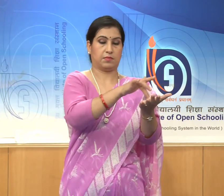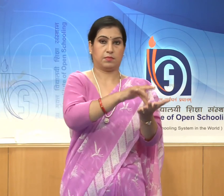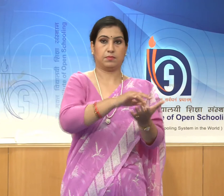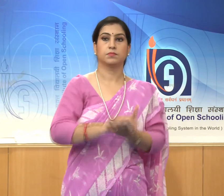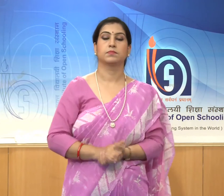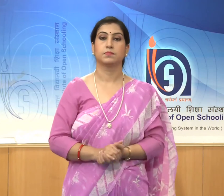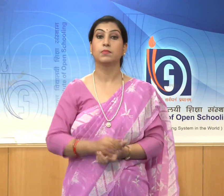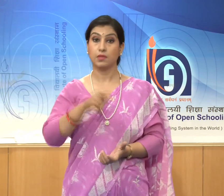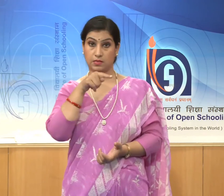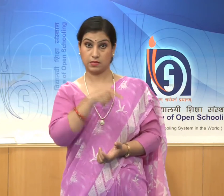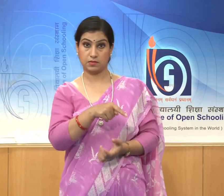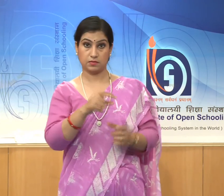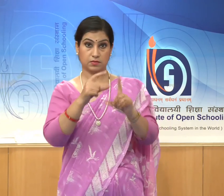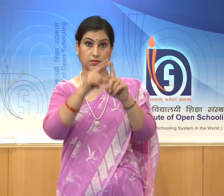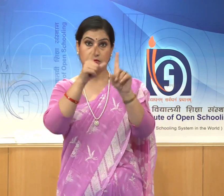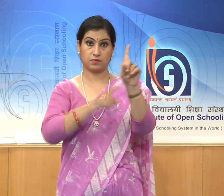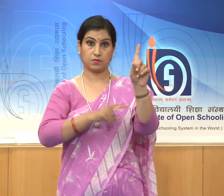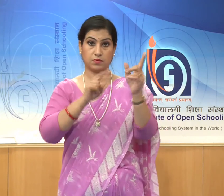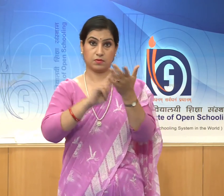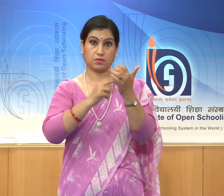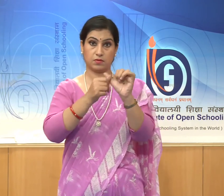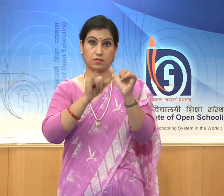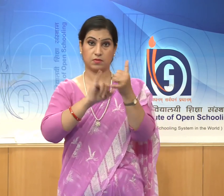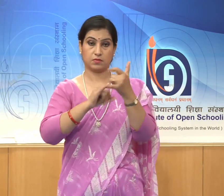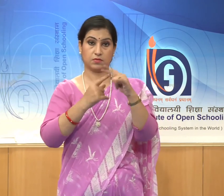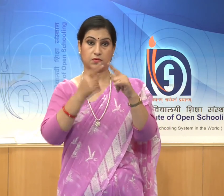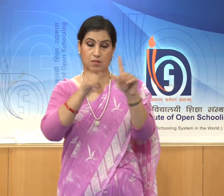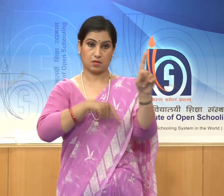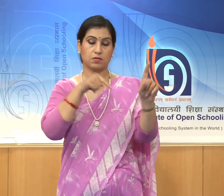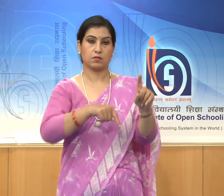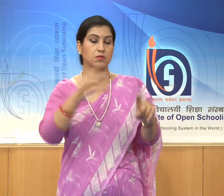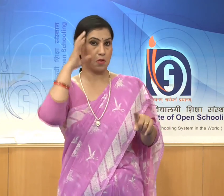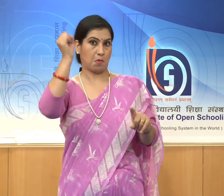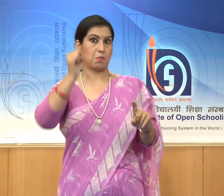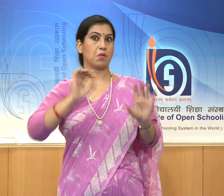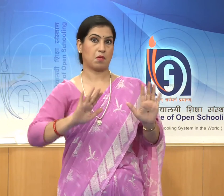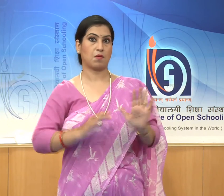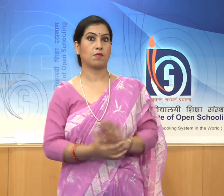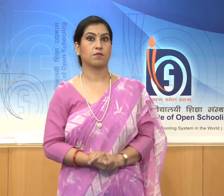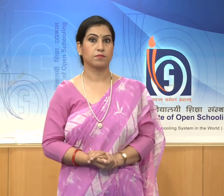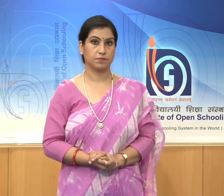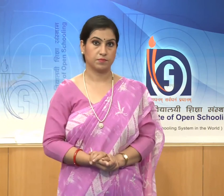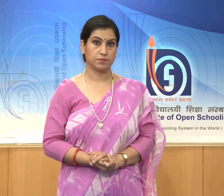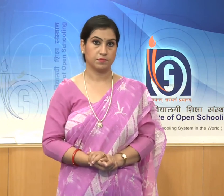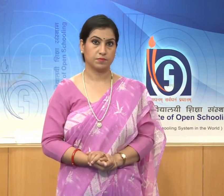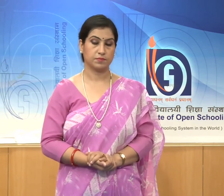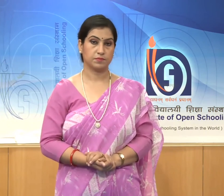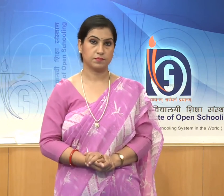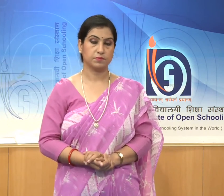This dynasty is remembered as an important